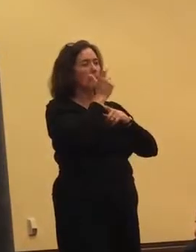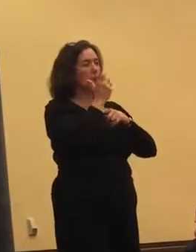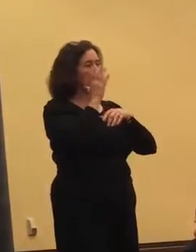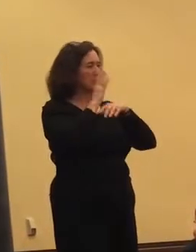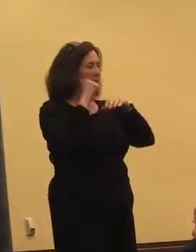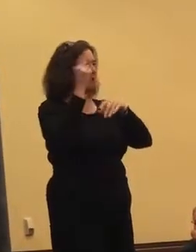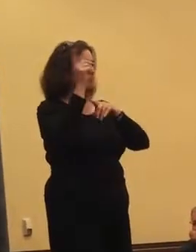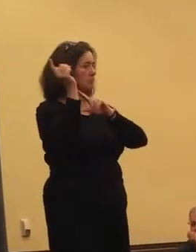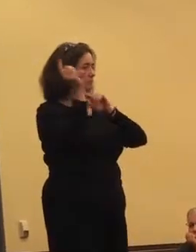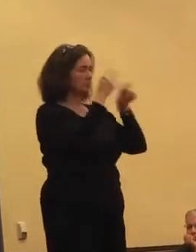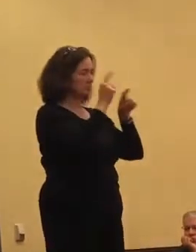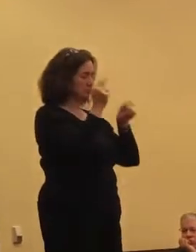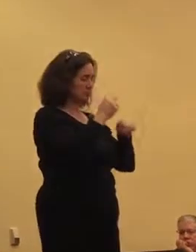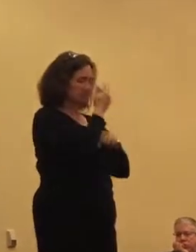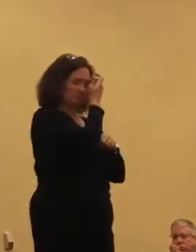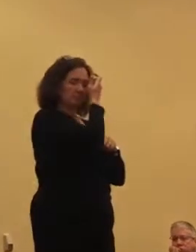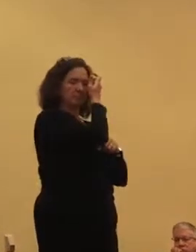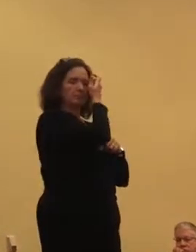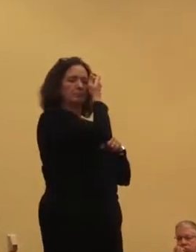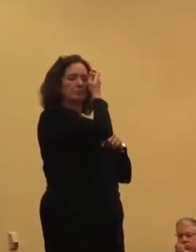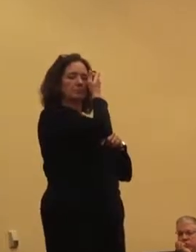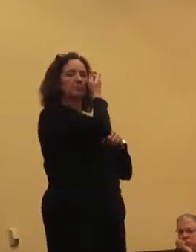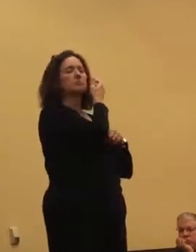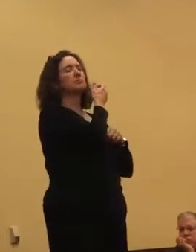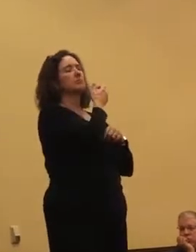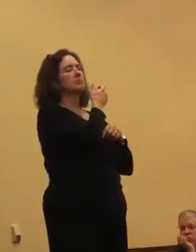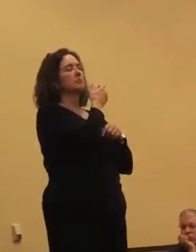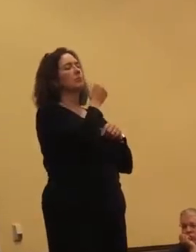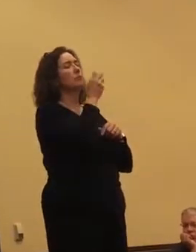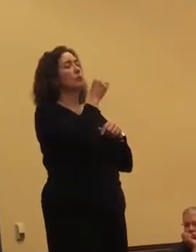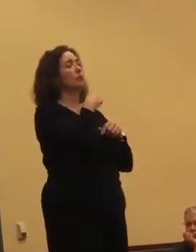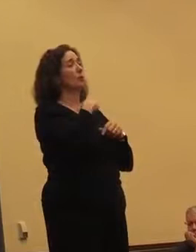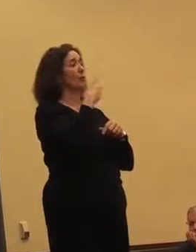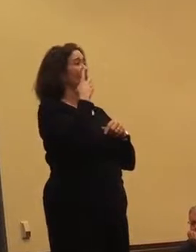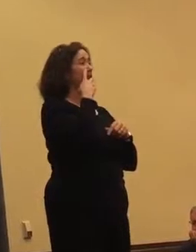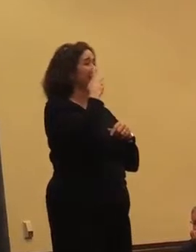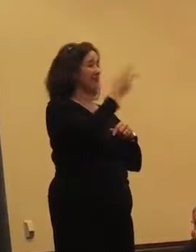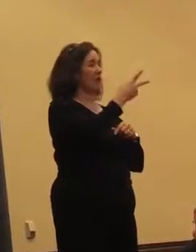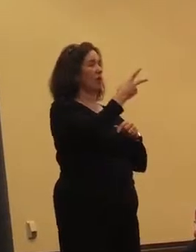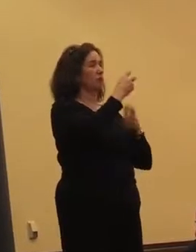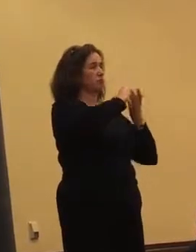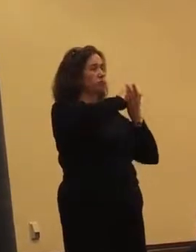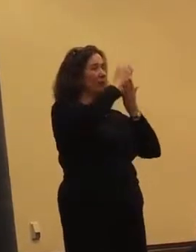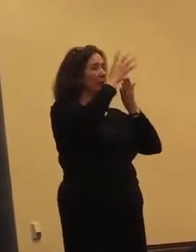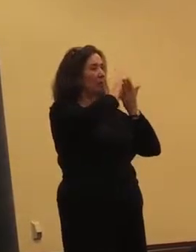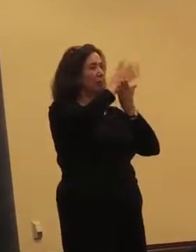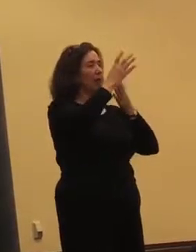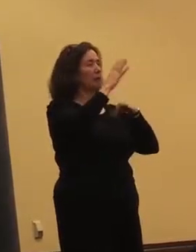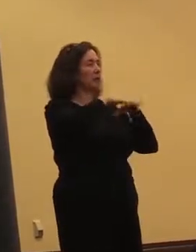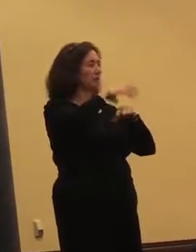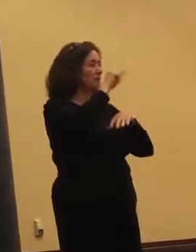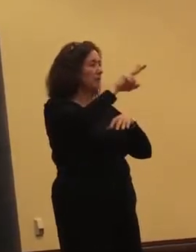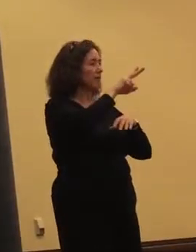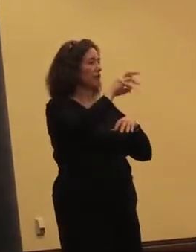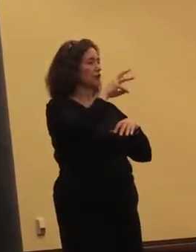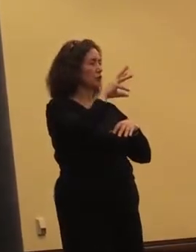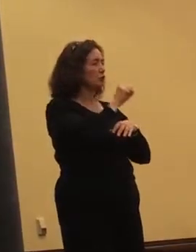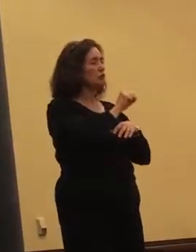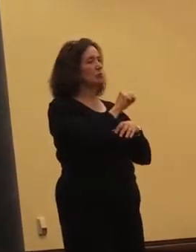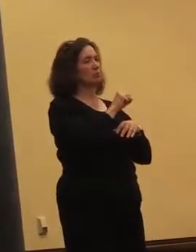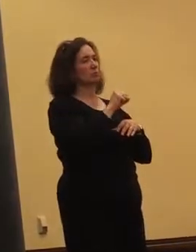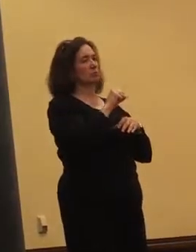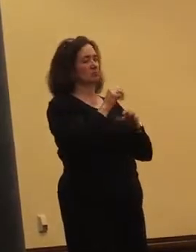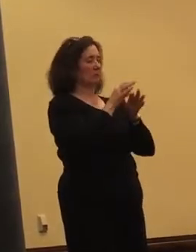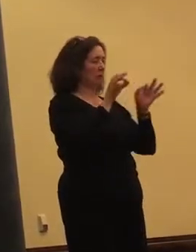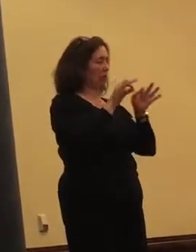When the news started being filled with stories of hate, I started telling stories like this.